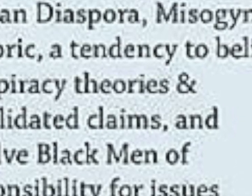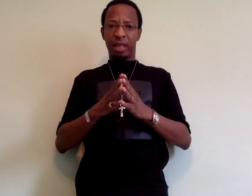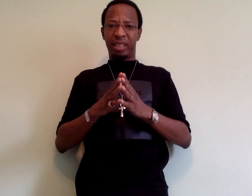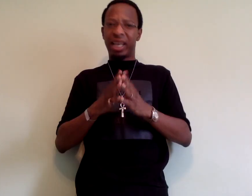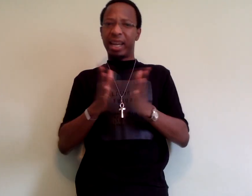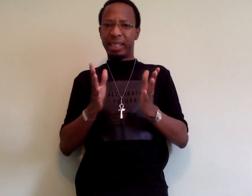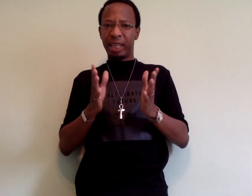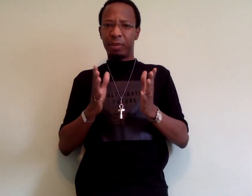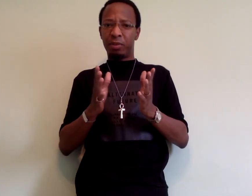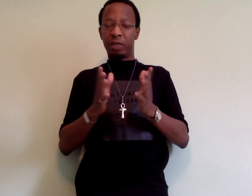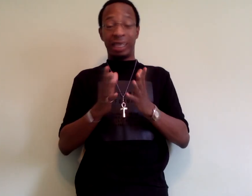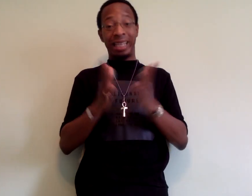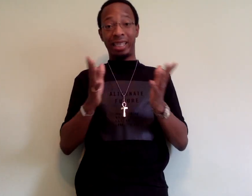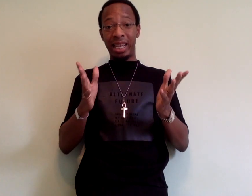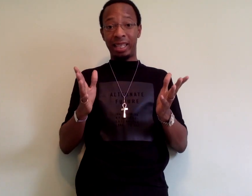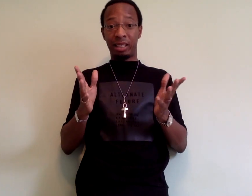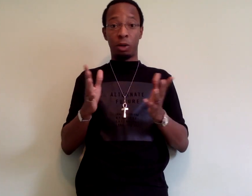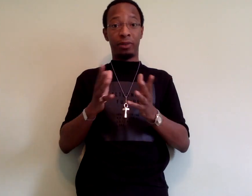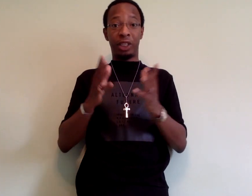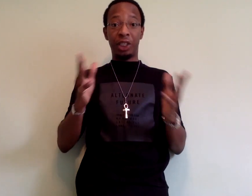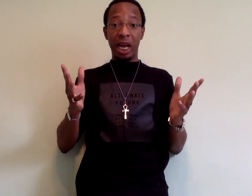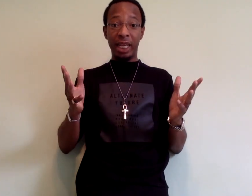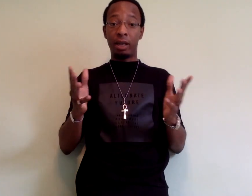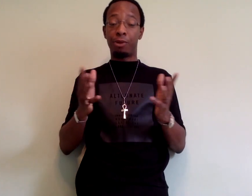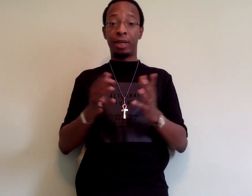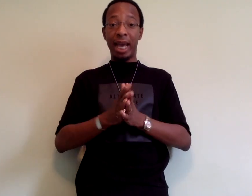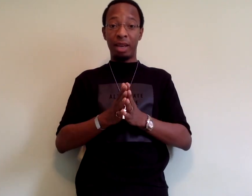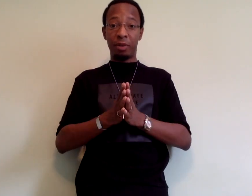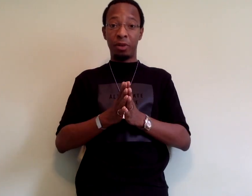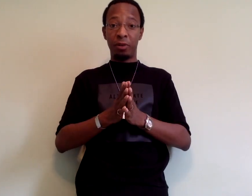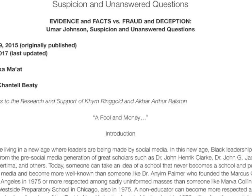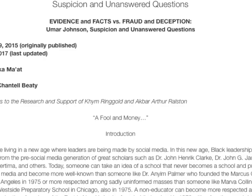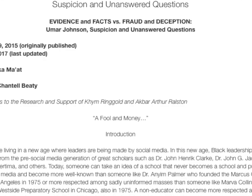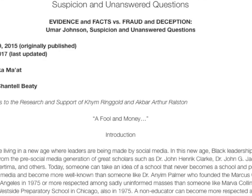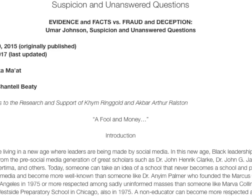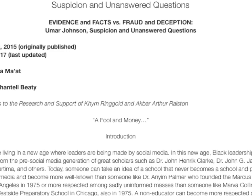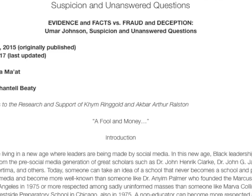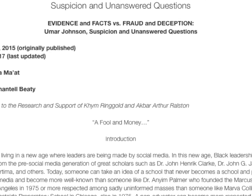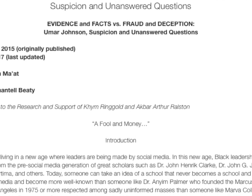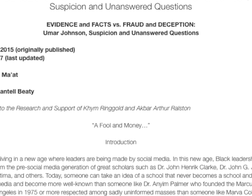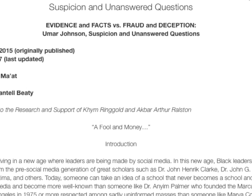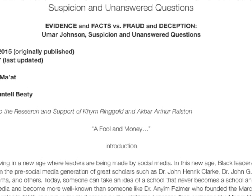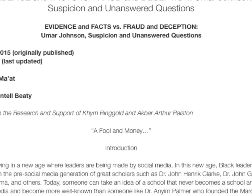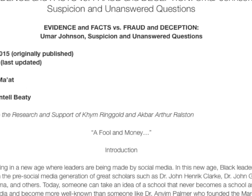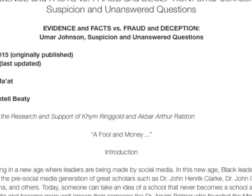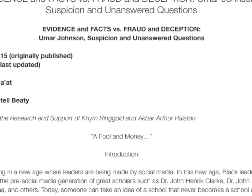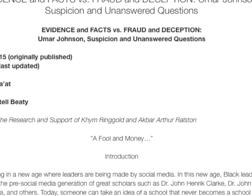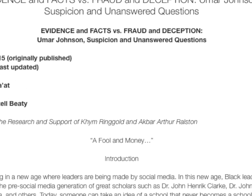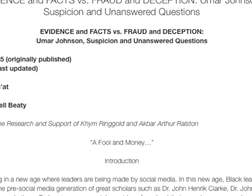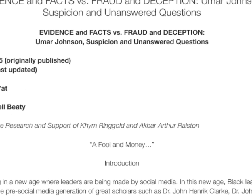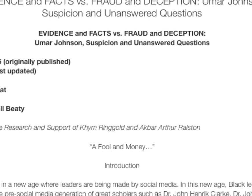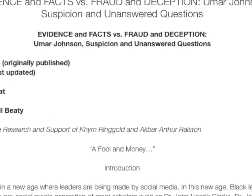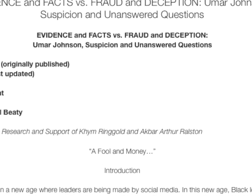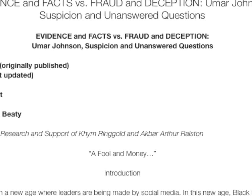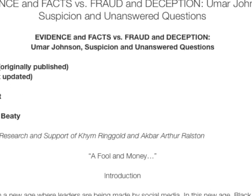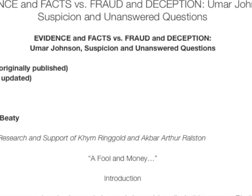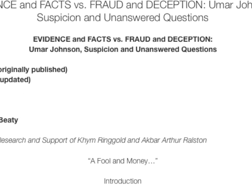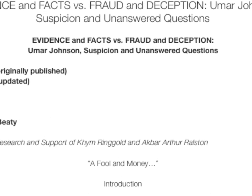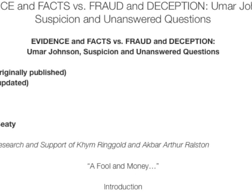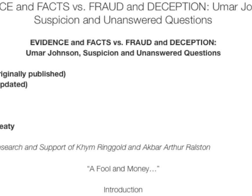Their scholarship, such as it is, is often shoddy and unreliable. And sometimes they really turn out to be, you know, straight up snake